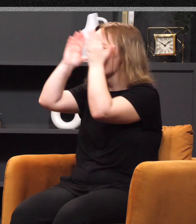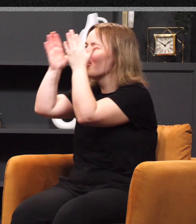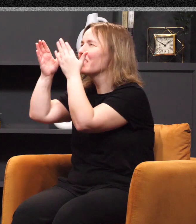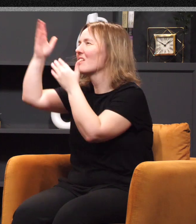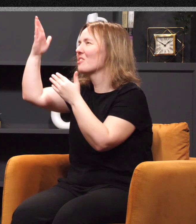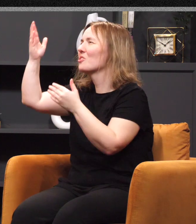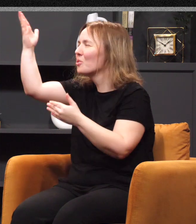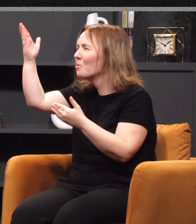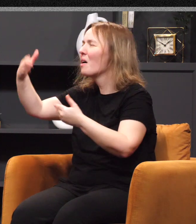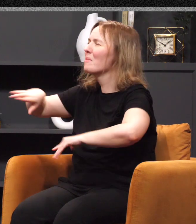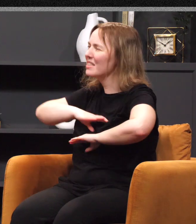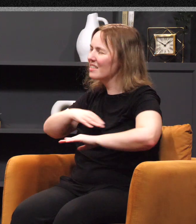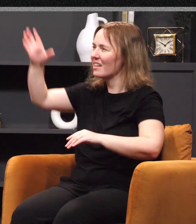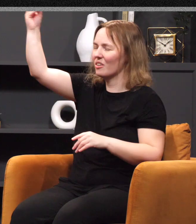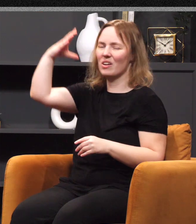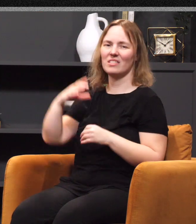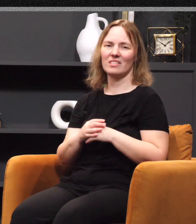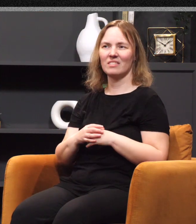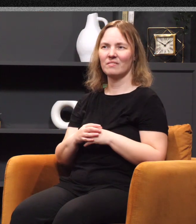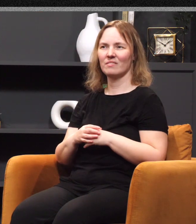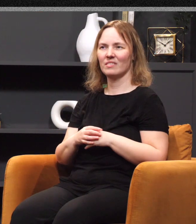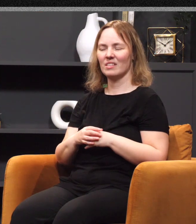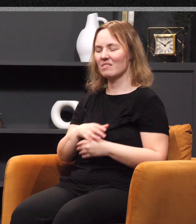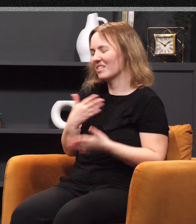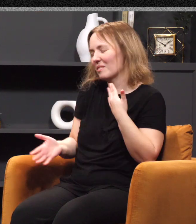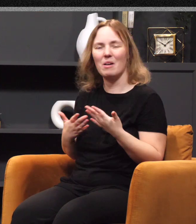You are my sustaining grace. Whatever it is, it has come my way, Lord.